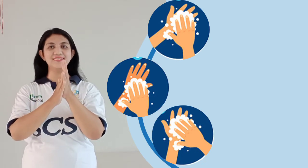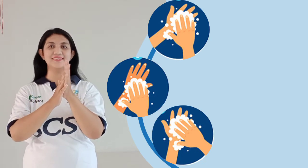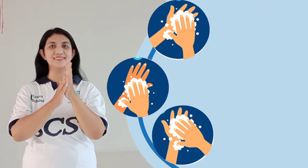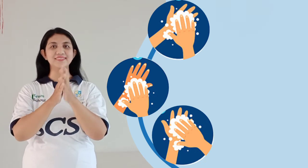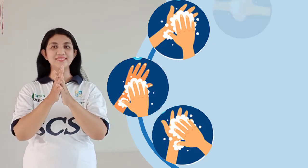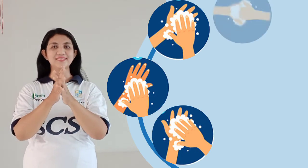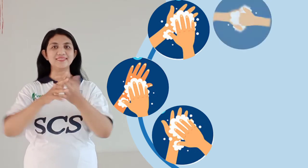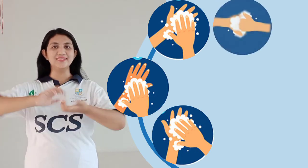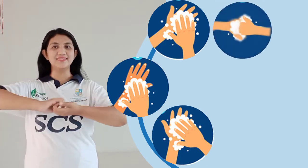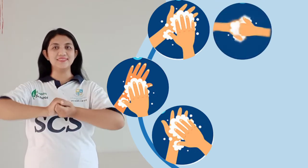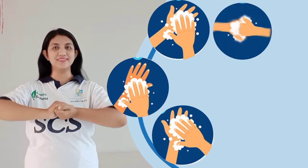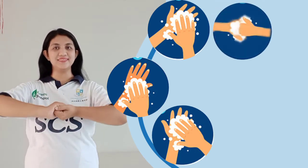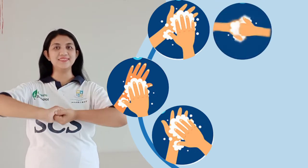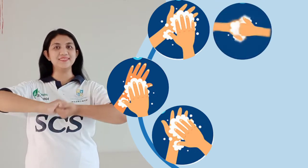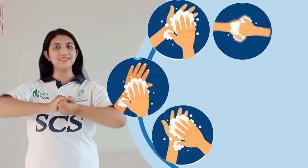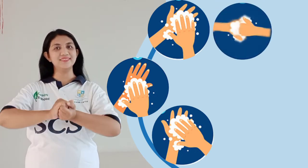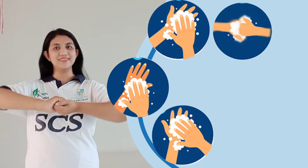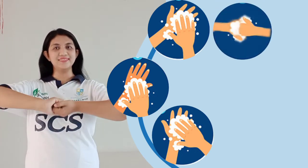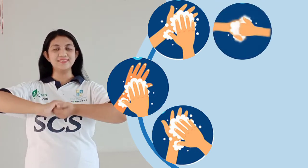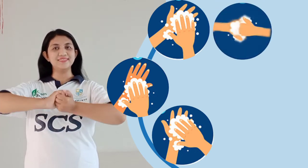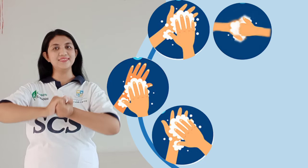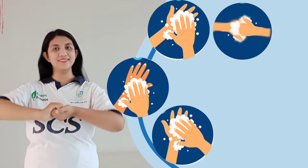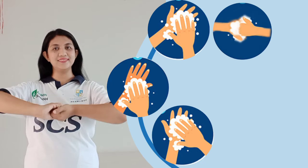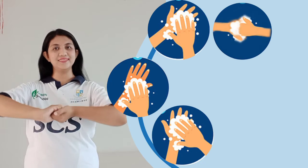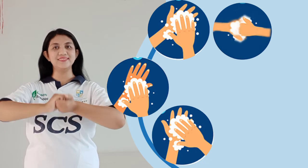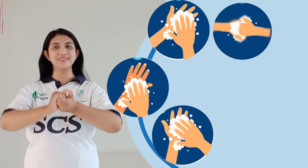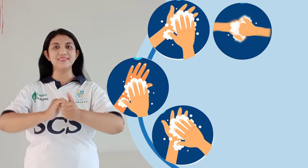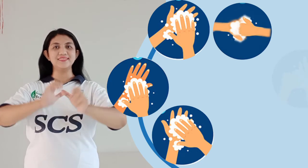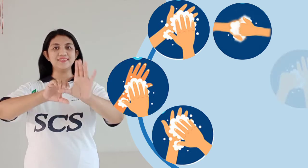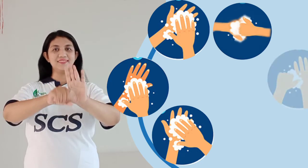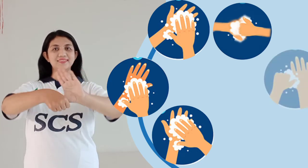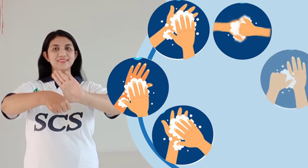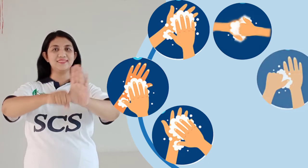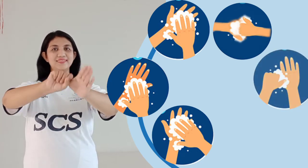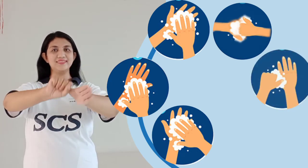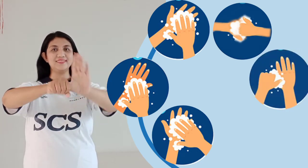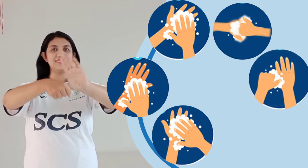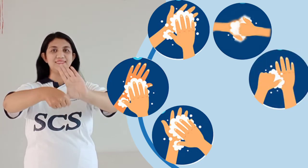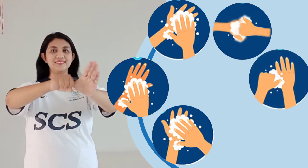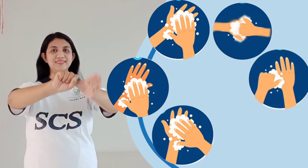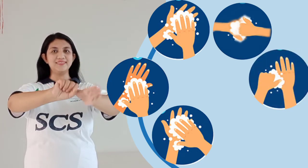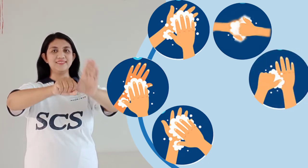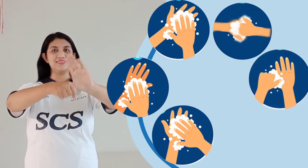step 4, locking of your hands, step 5, rub the back of thumb,